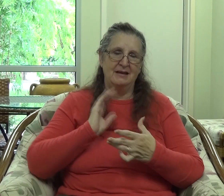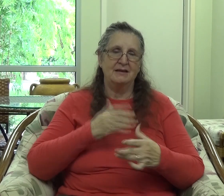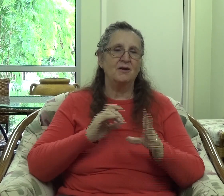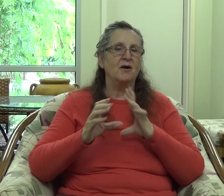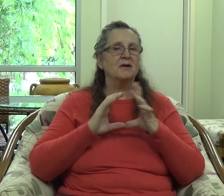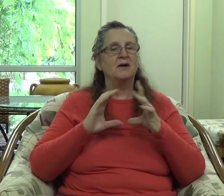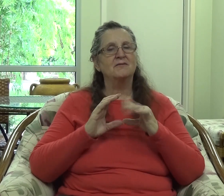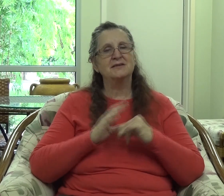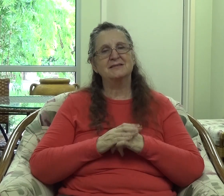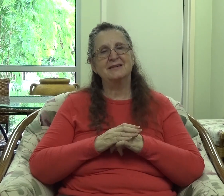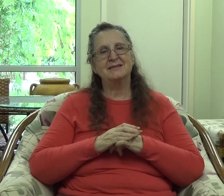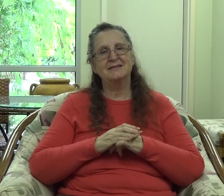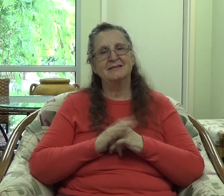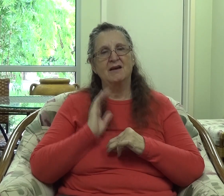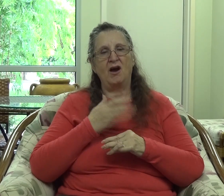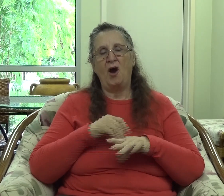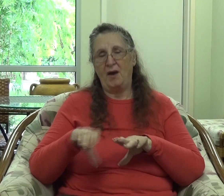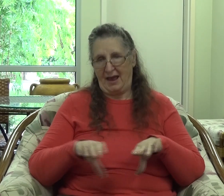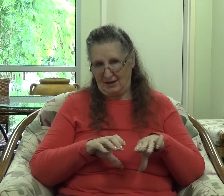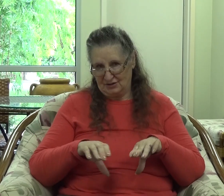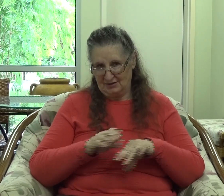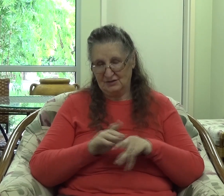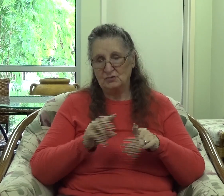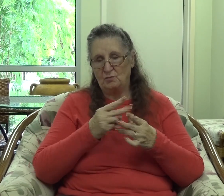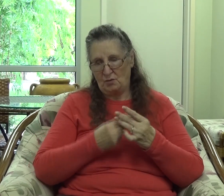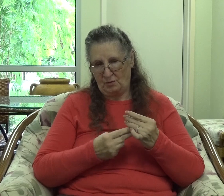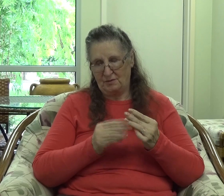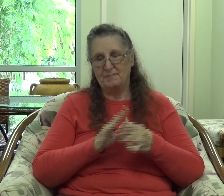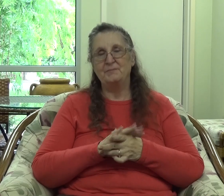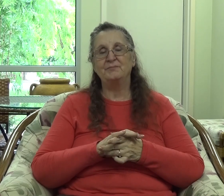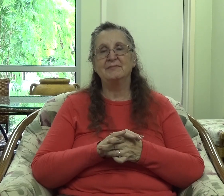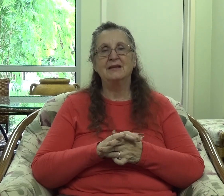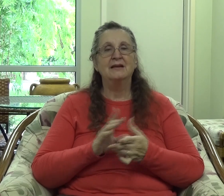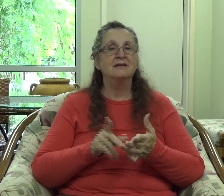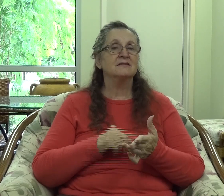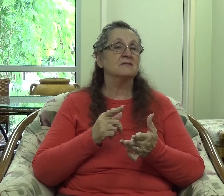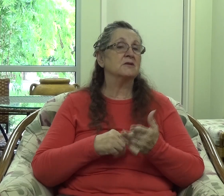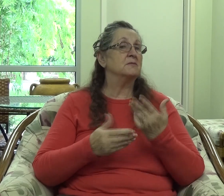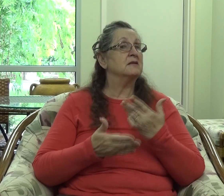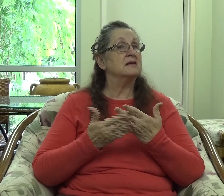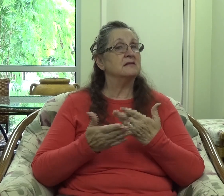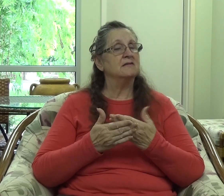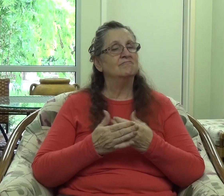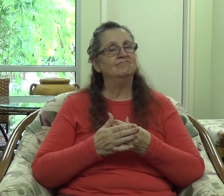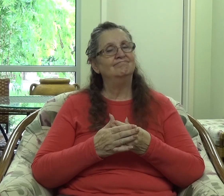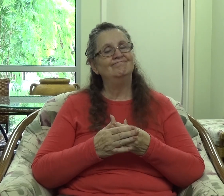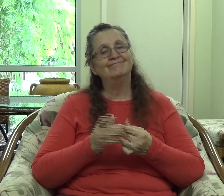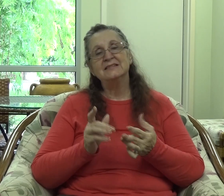in our our actions. Sometimes it's easy, sometimes it's hard.